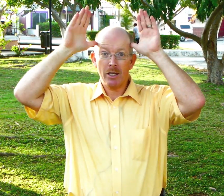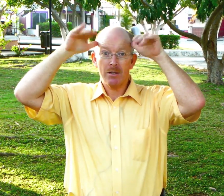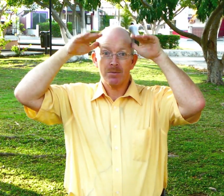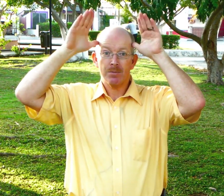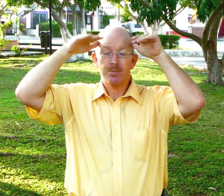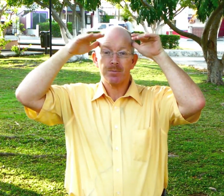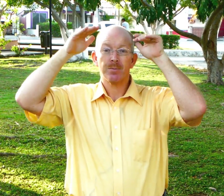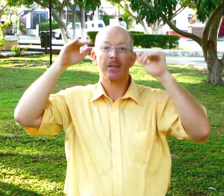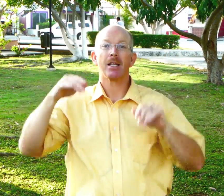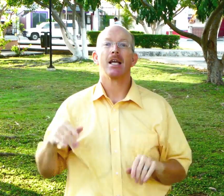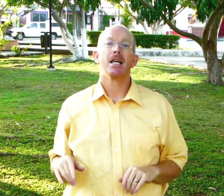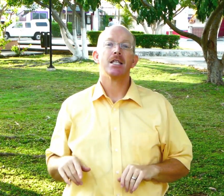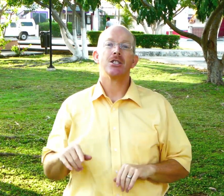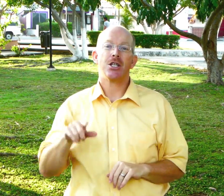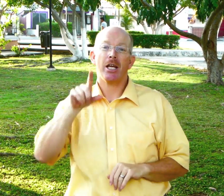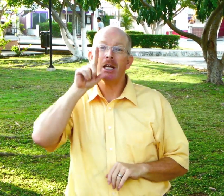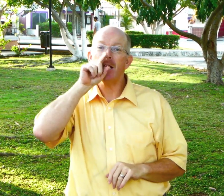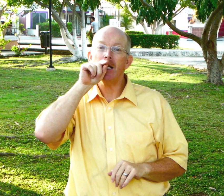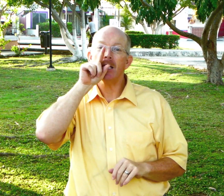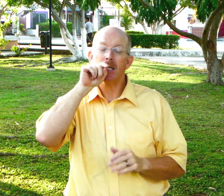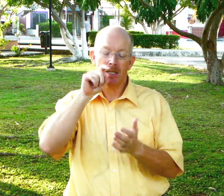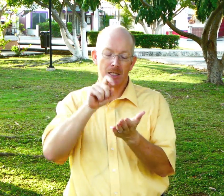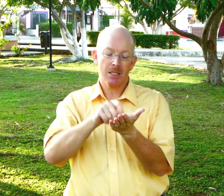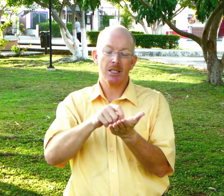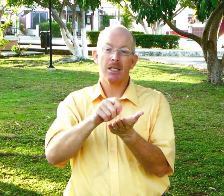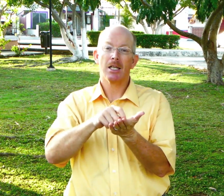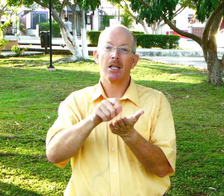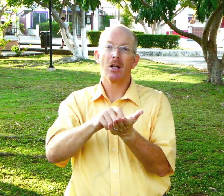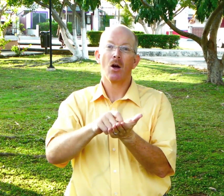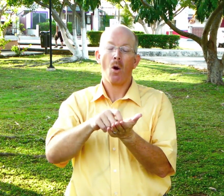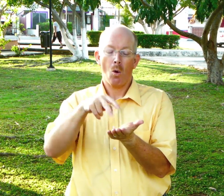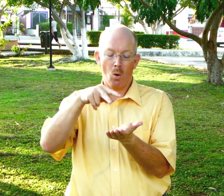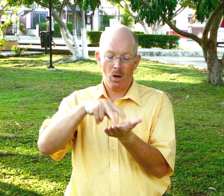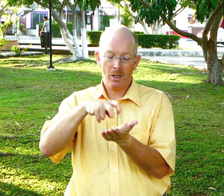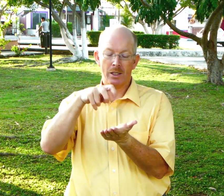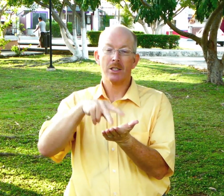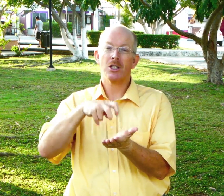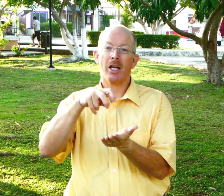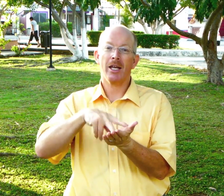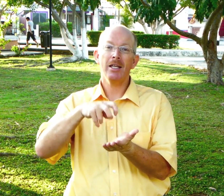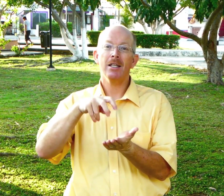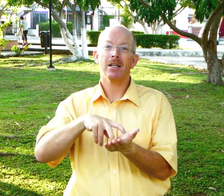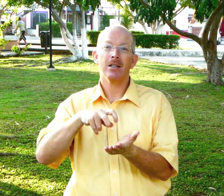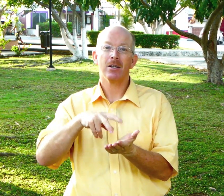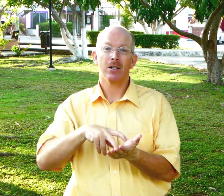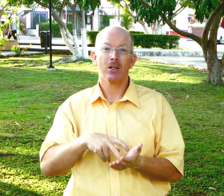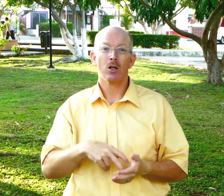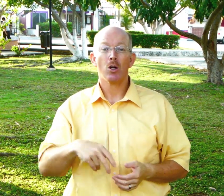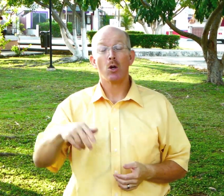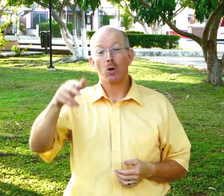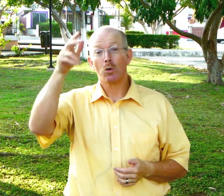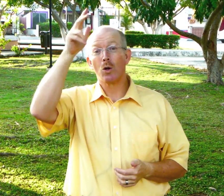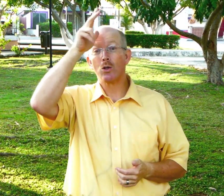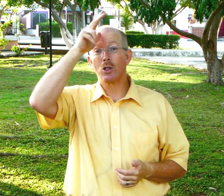chicken or chicken rooster